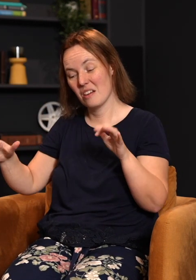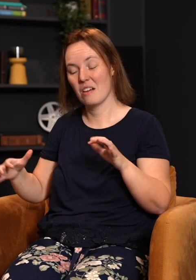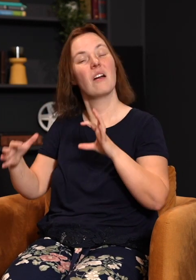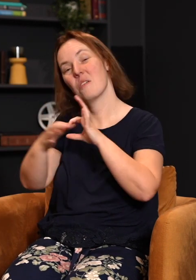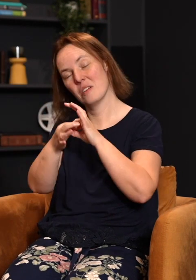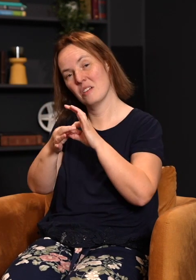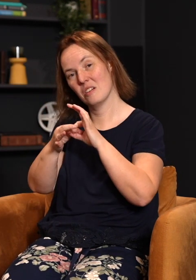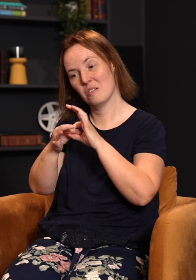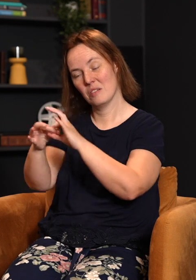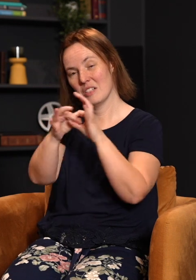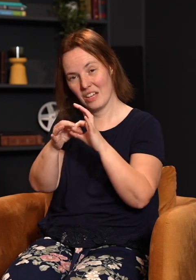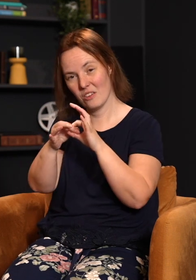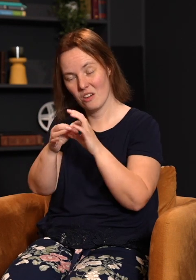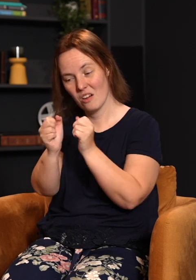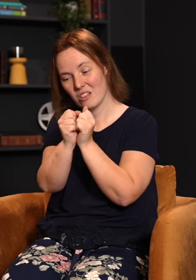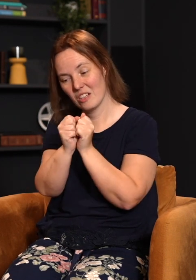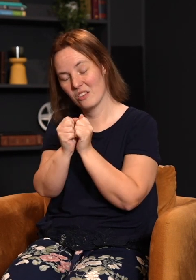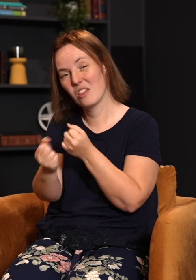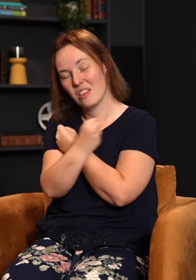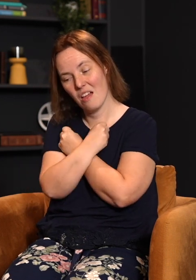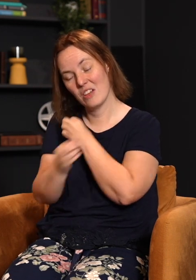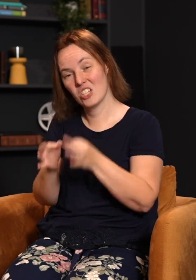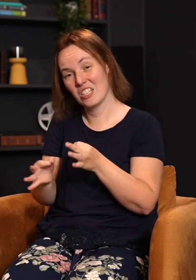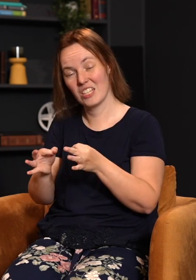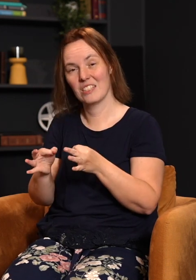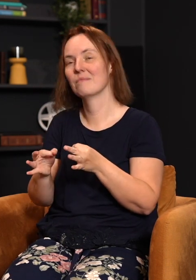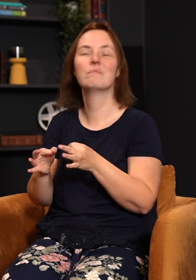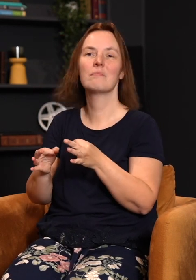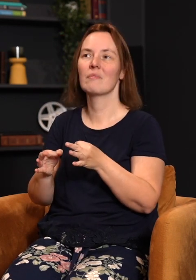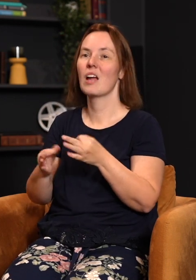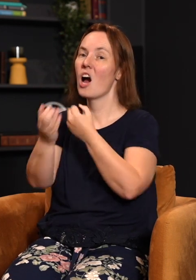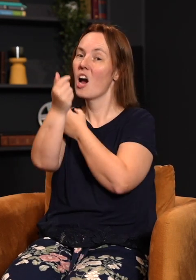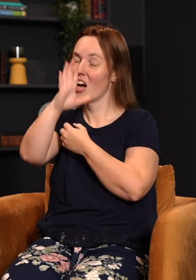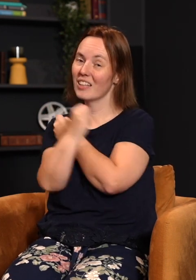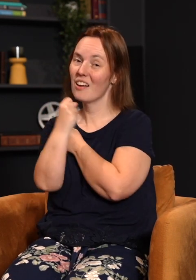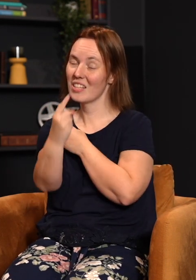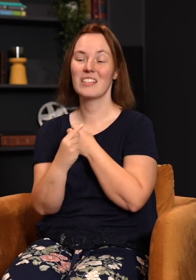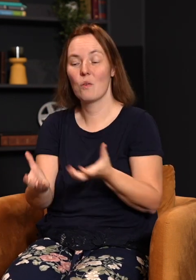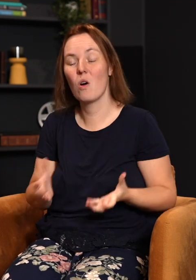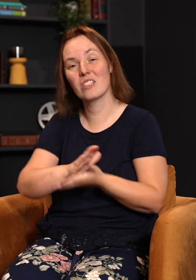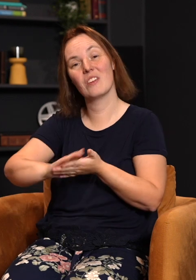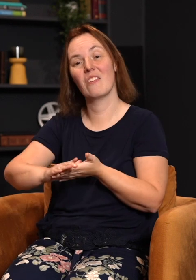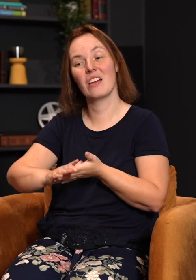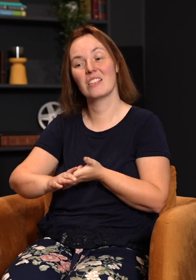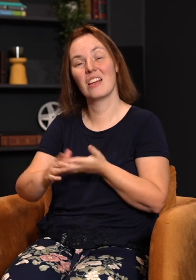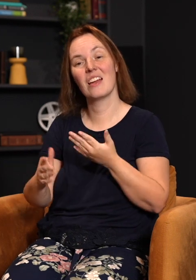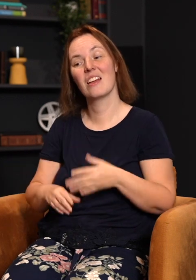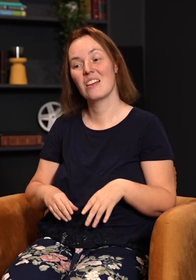and justice. So, here's the dilemma for the human race. God loves us and wants to forgive us and spare us from the